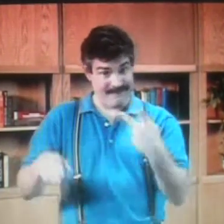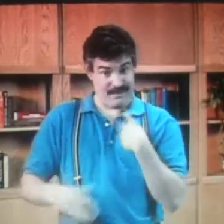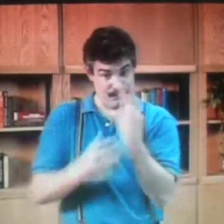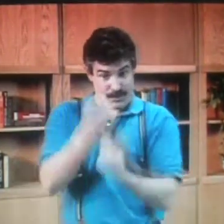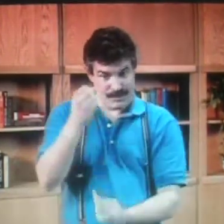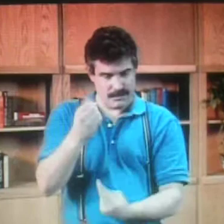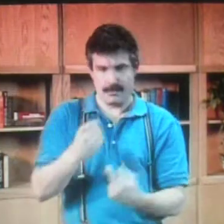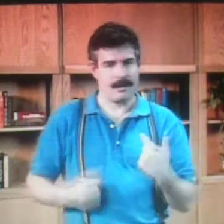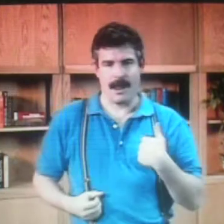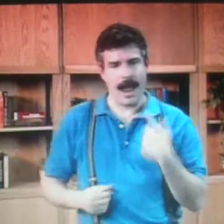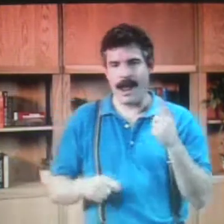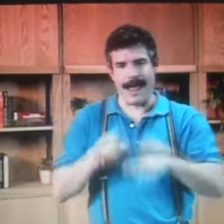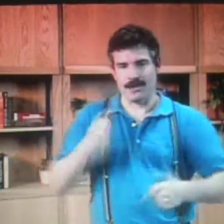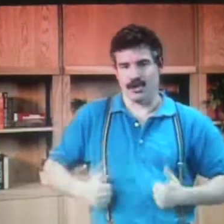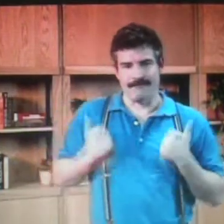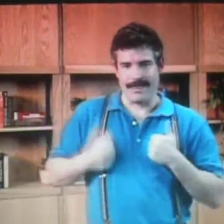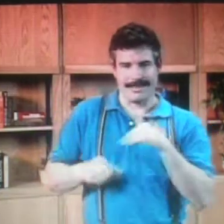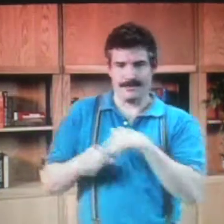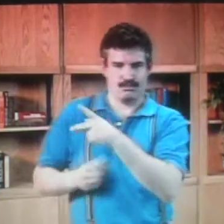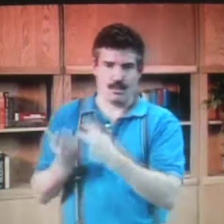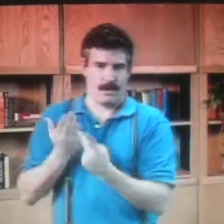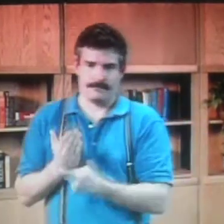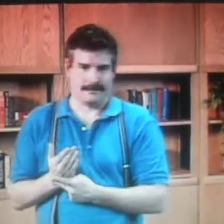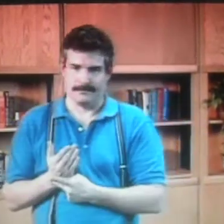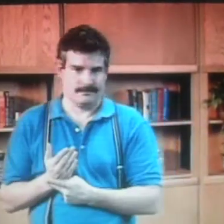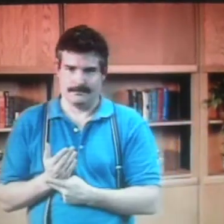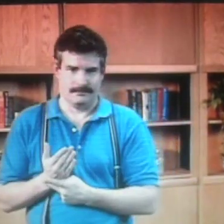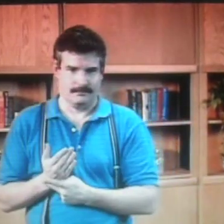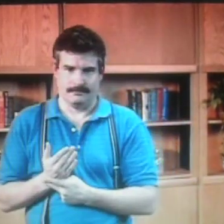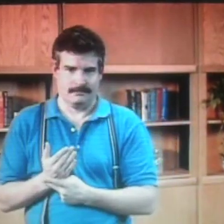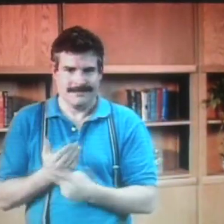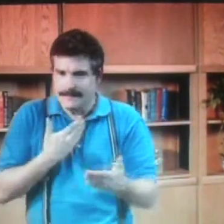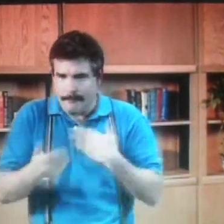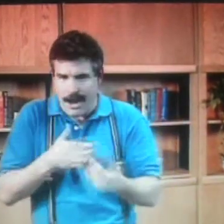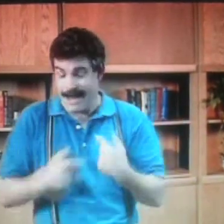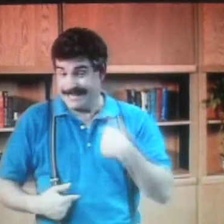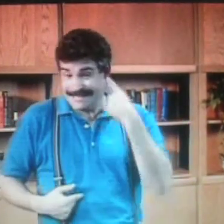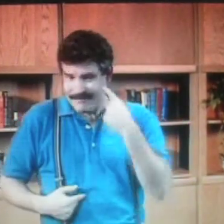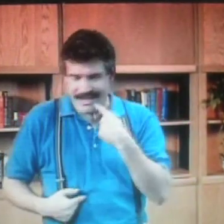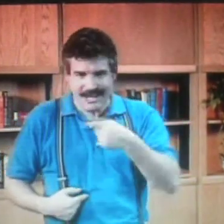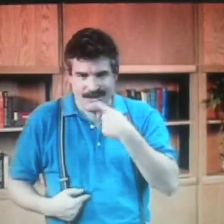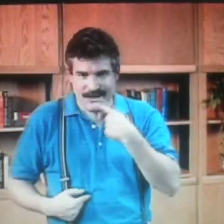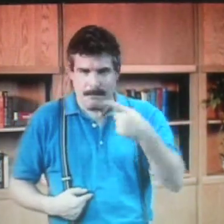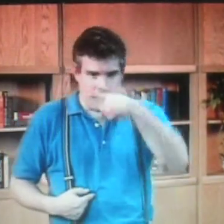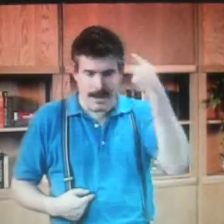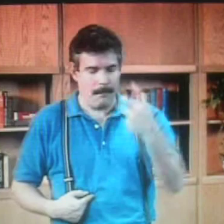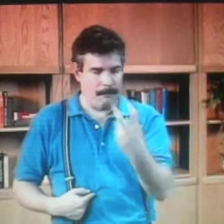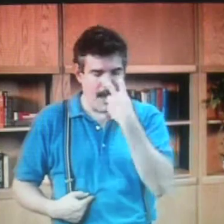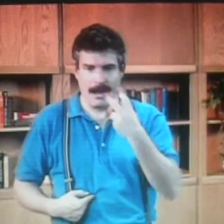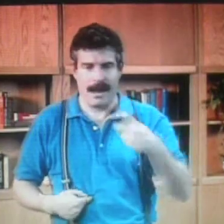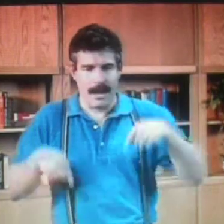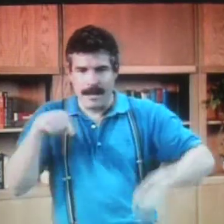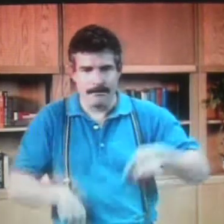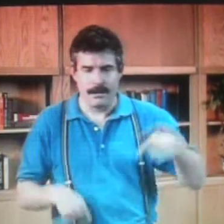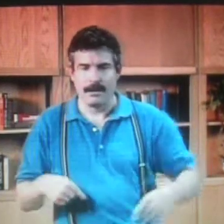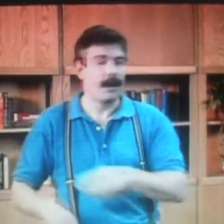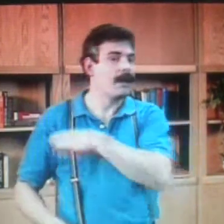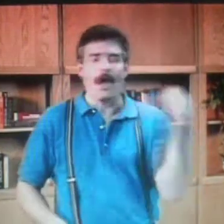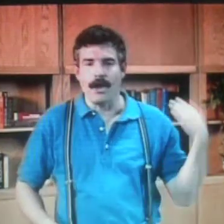think with confidence. Without those two, you cannot survive in the PhD program. No matter if you're deaf, hearing, black, white,